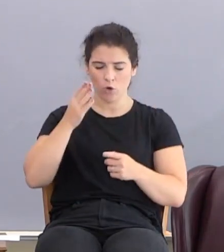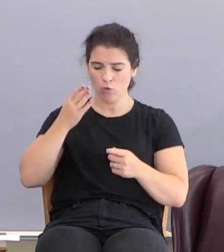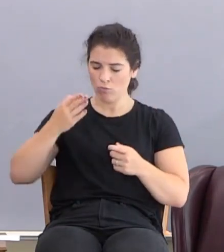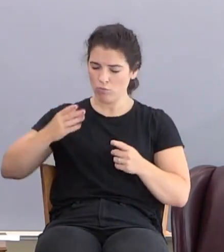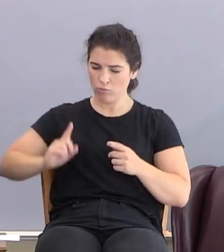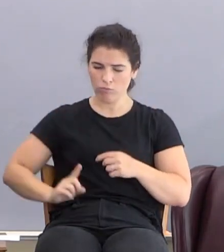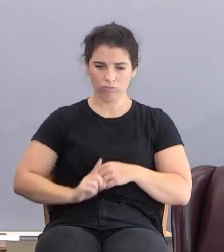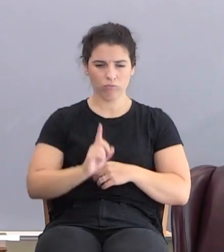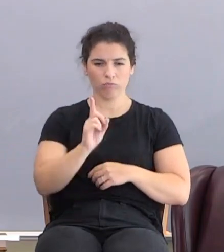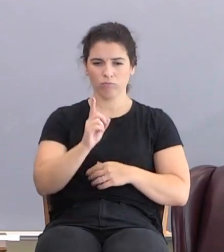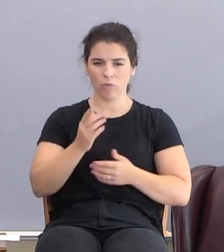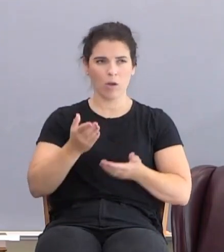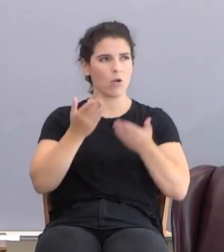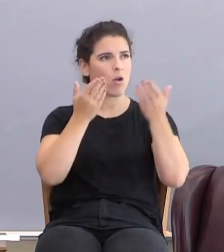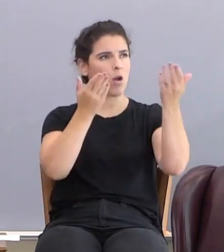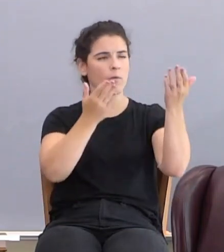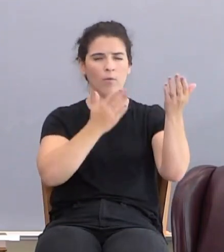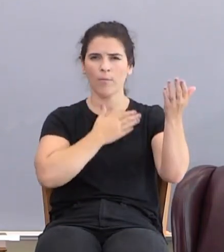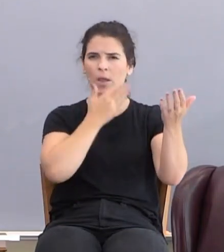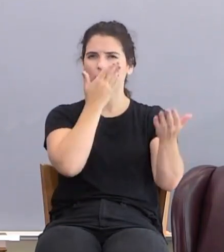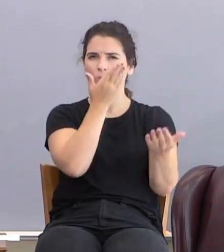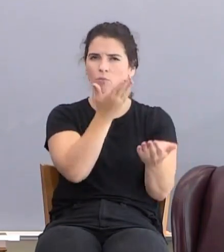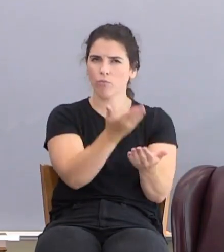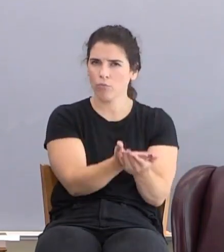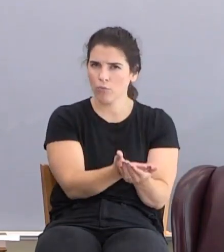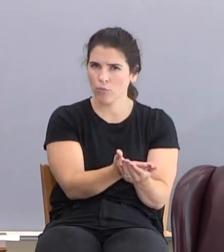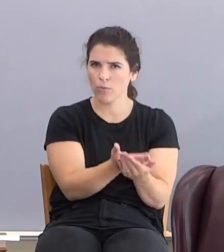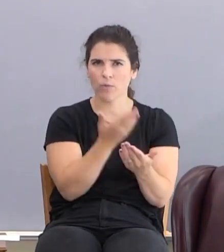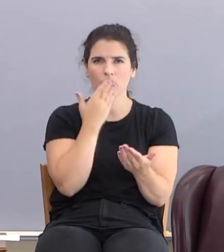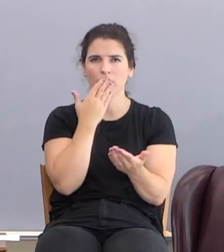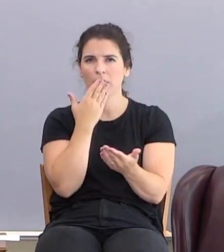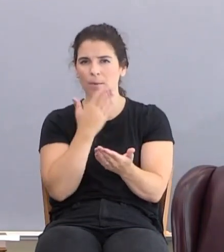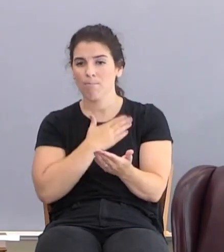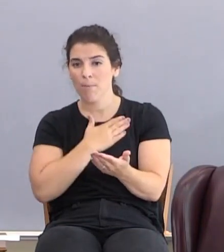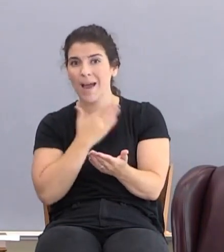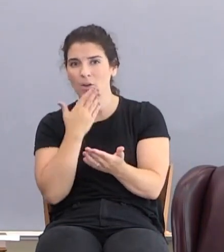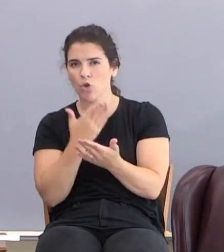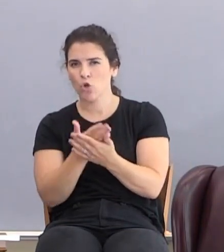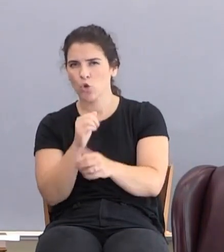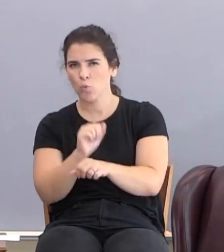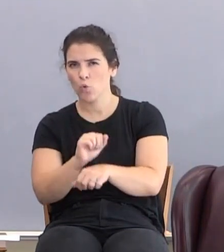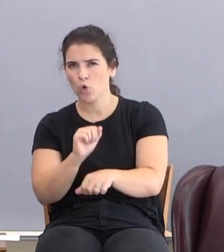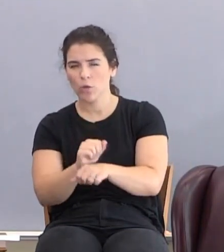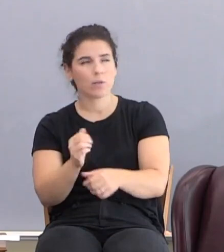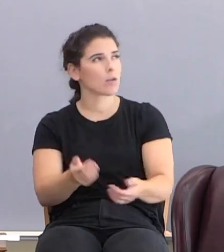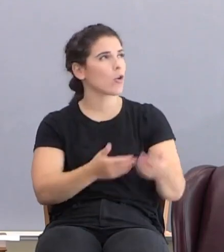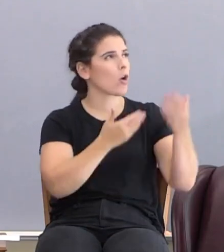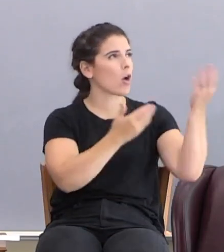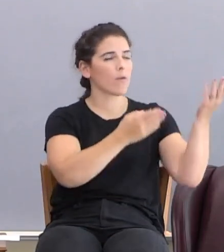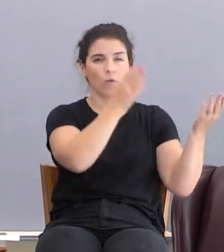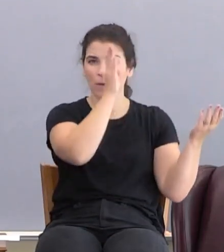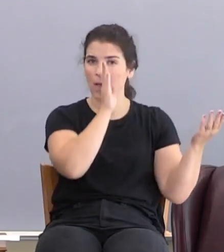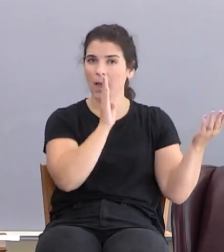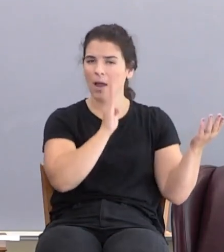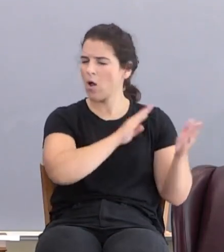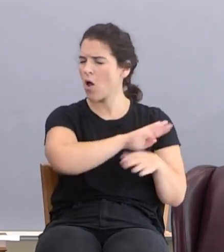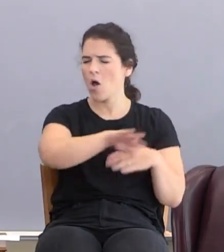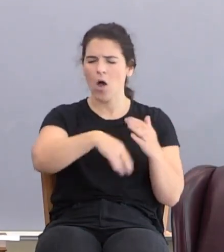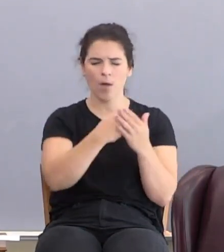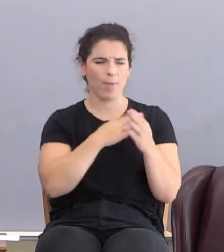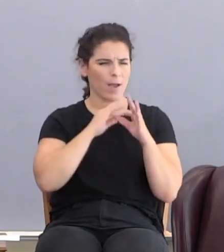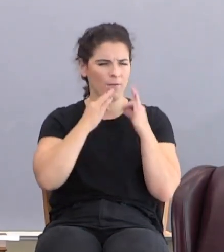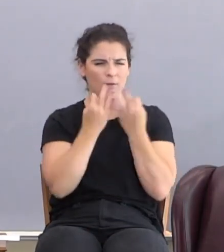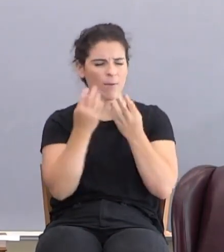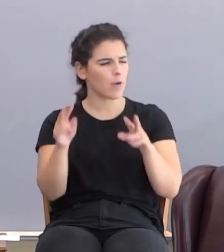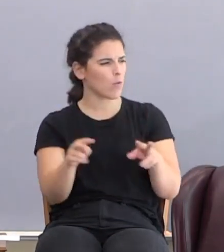my proof, my good works to God. Everybody, all my family's watching.